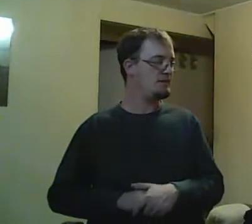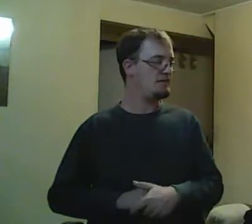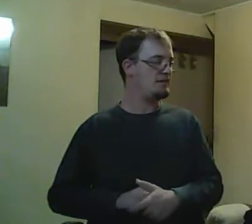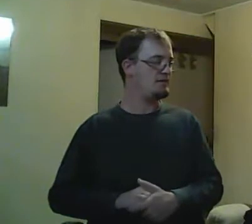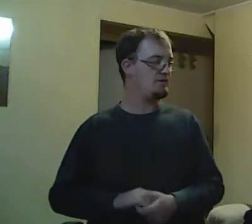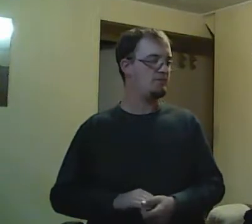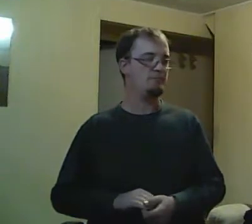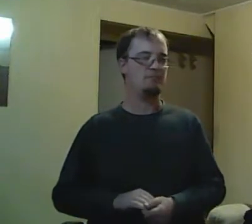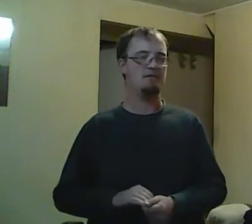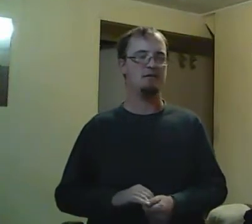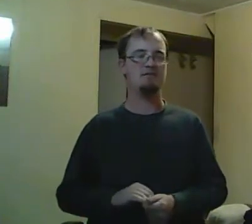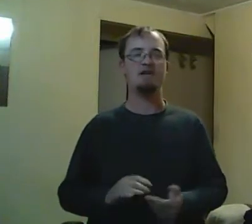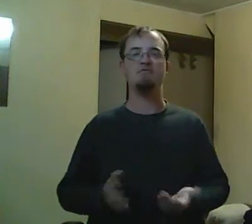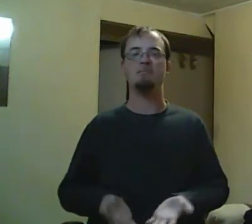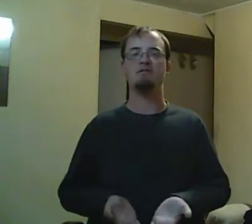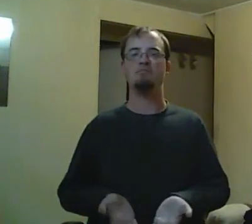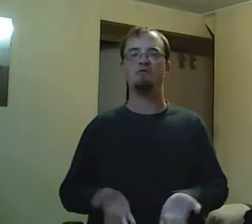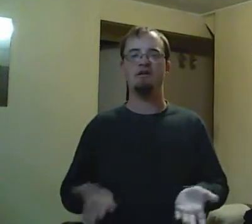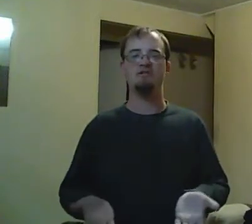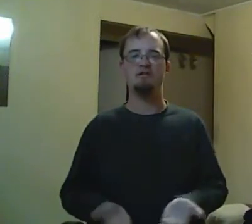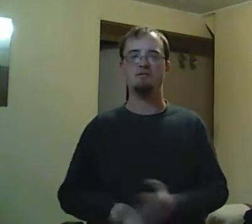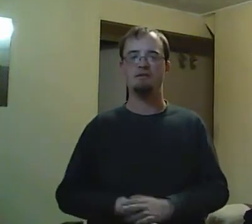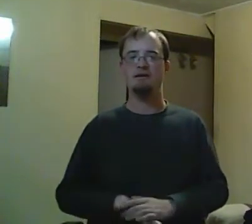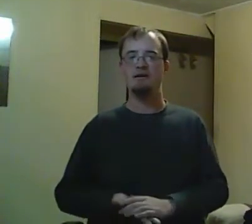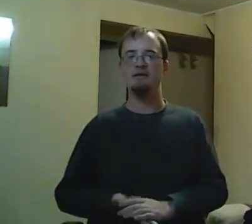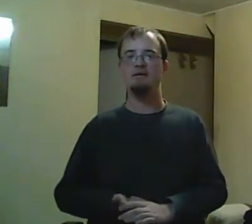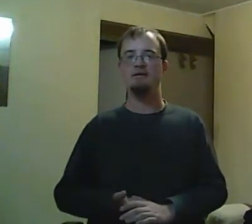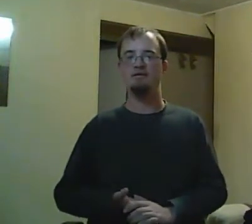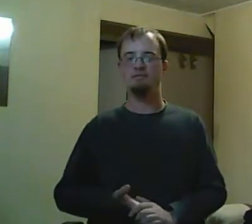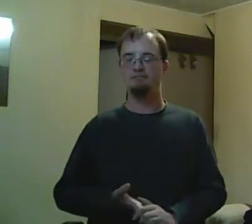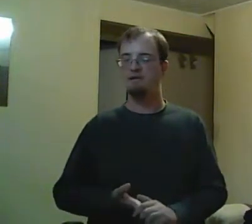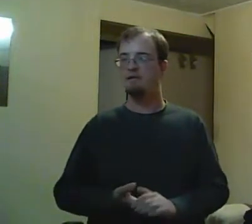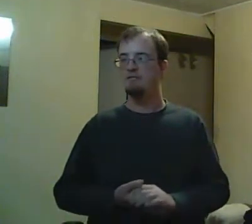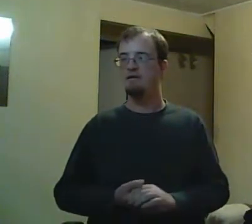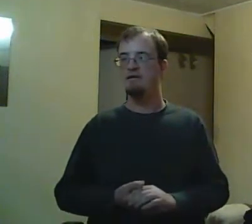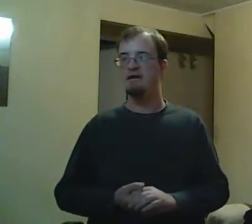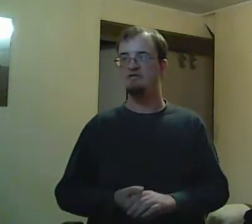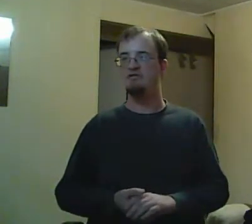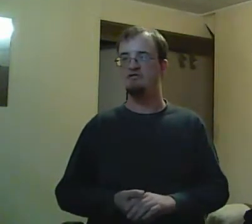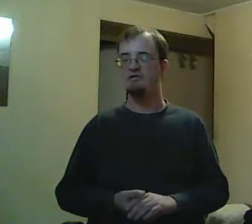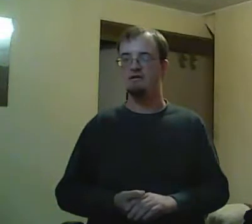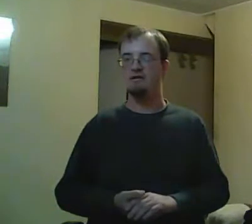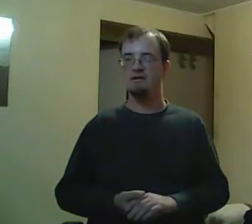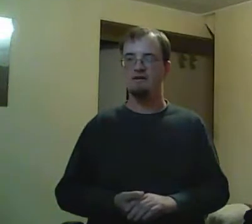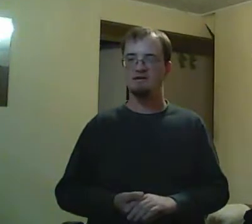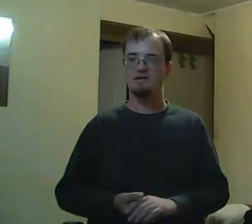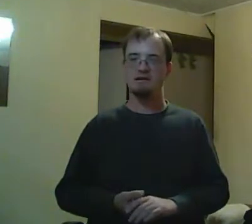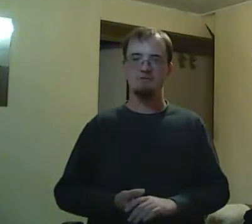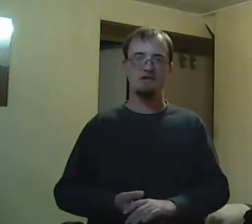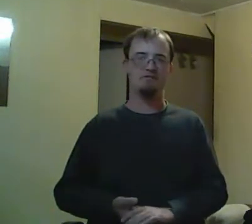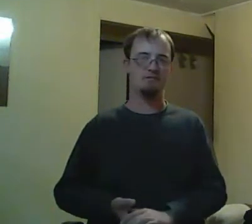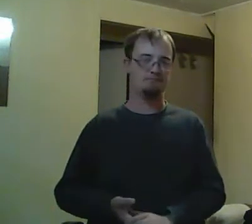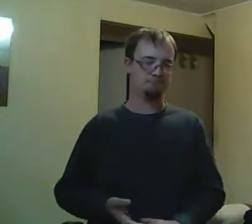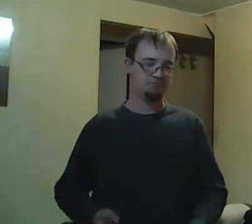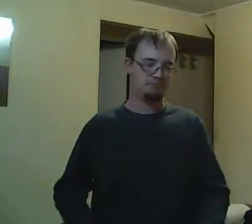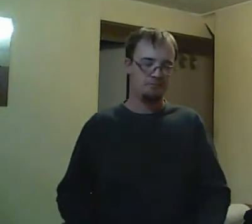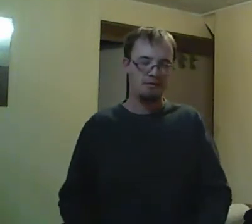count the next one. I would say Islands in the Stream, but I'm not sure if that's the right one. But, anyway, the first one